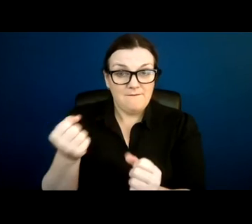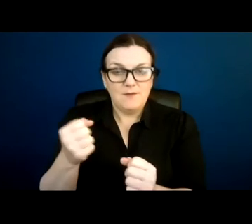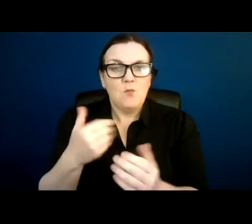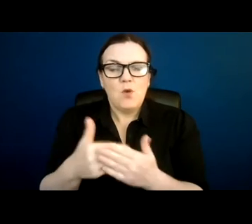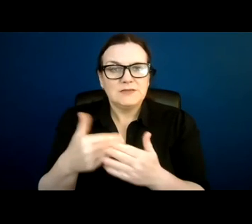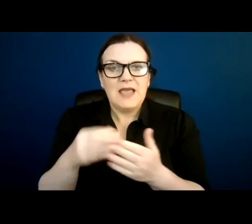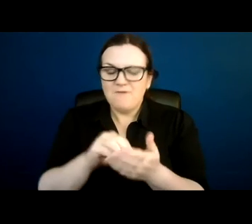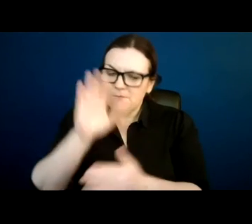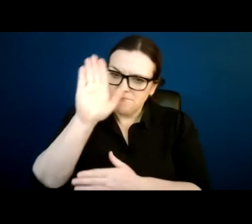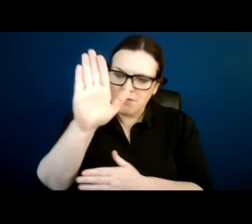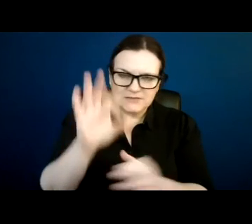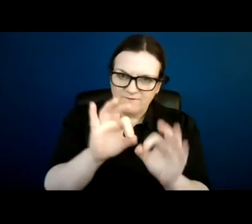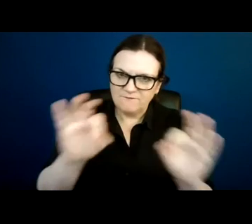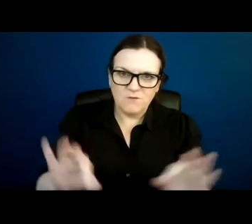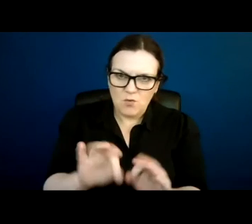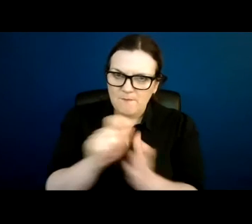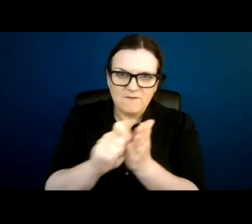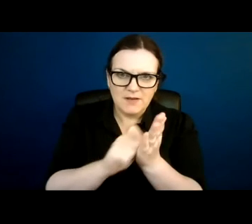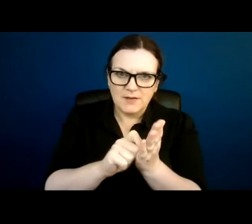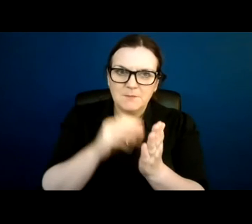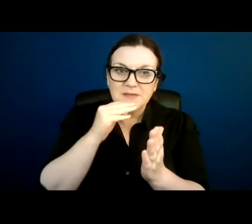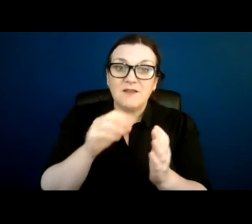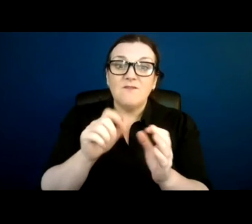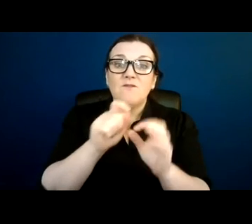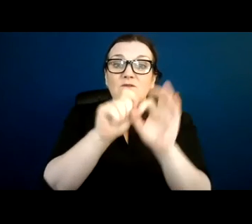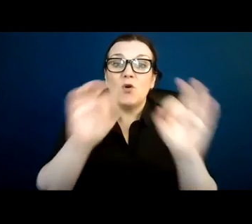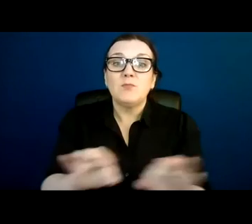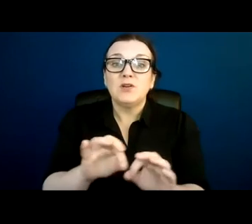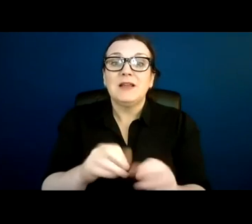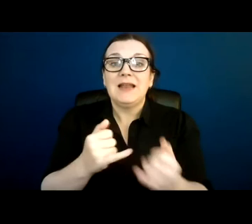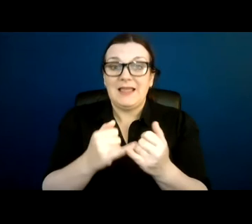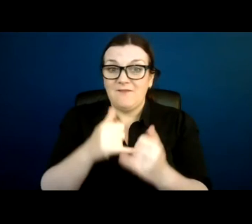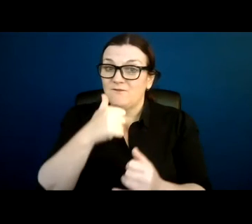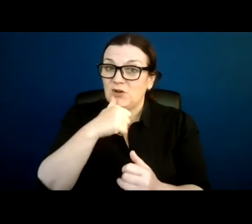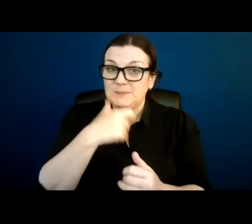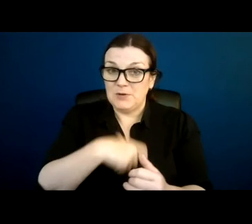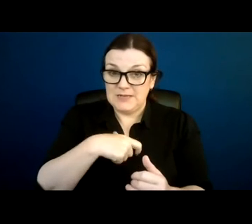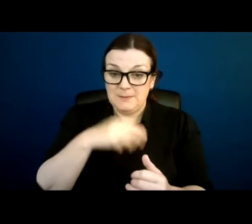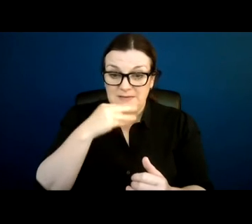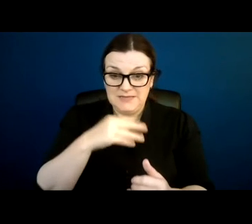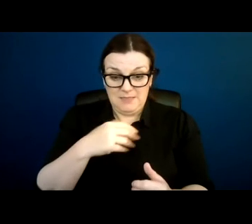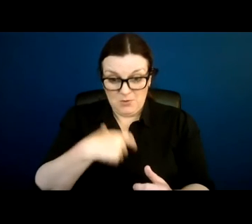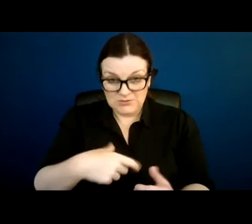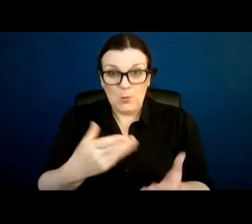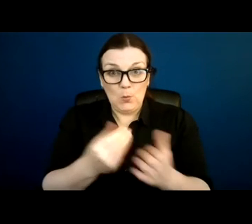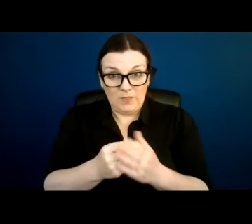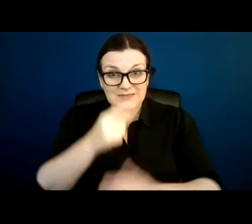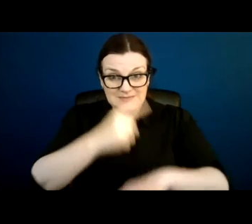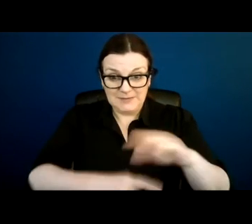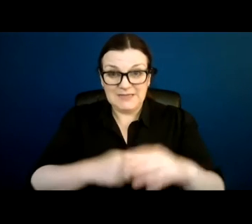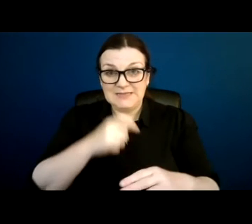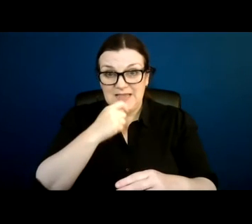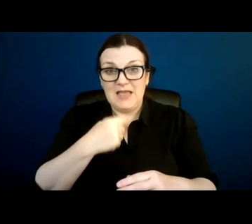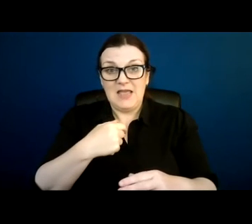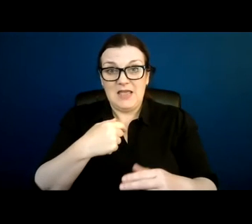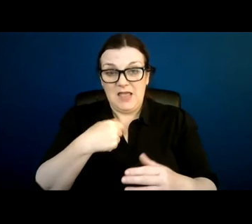form. And that form is written in the first person to be filled out by the person with disabilities. And it is written